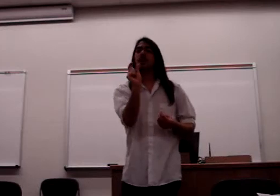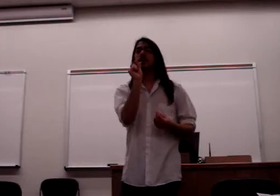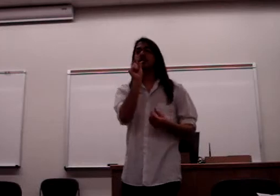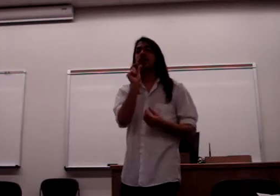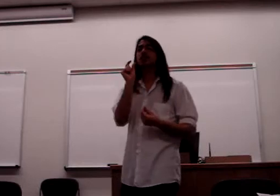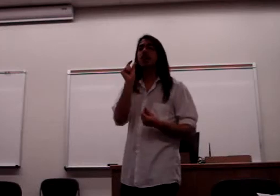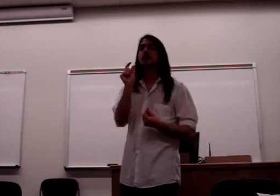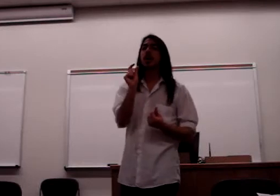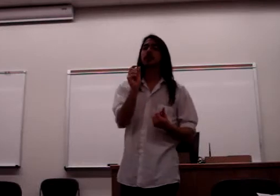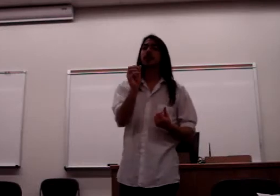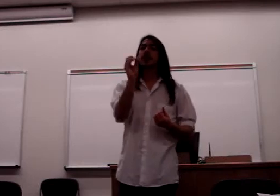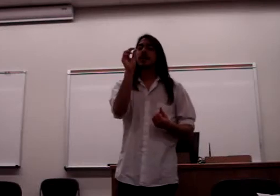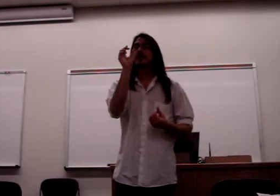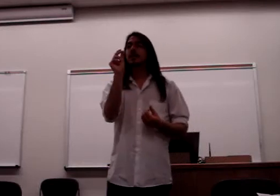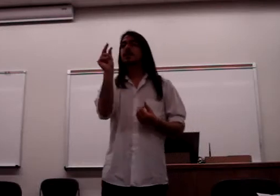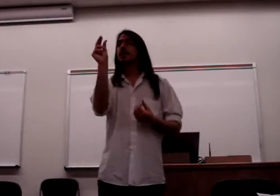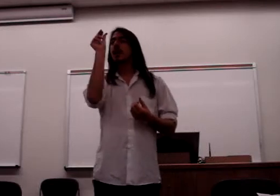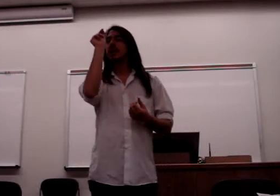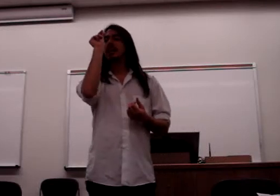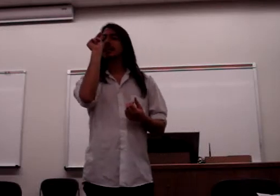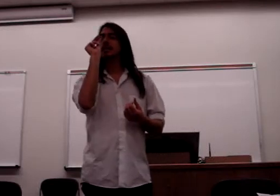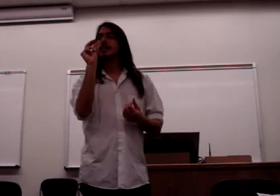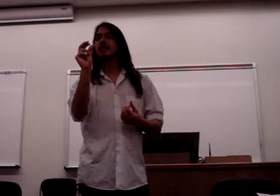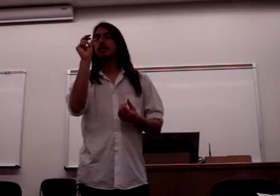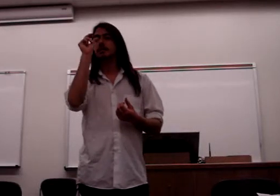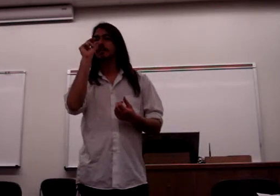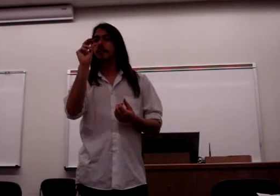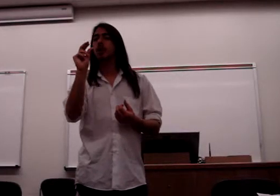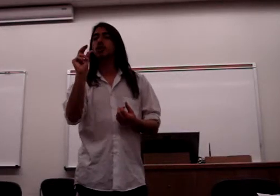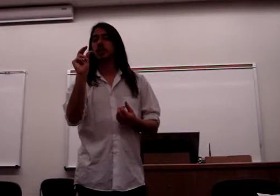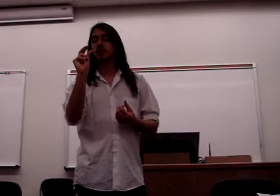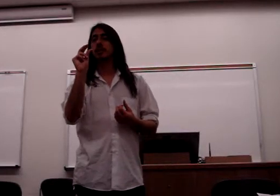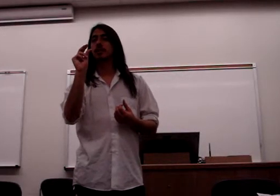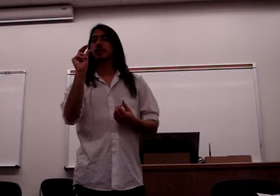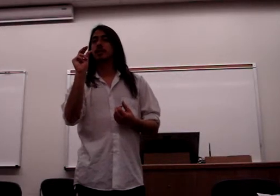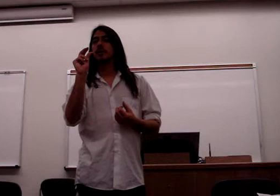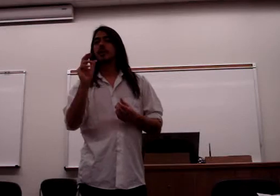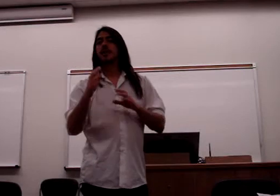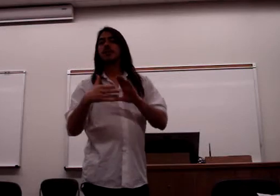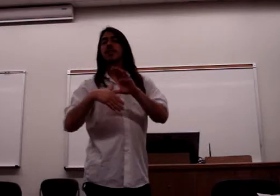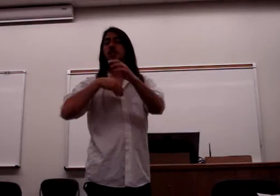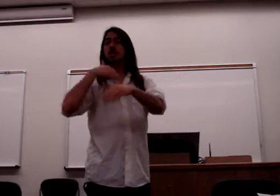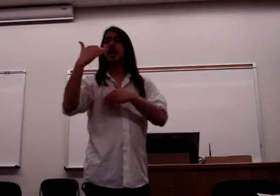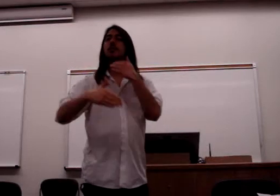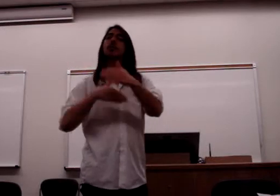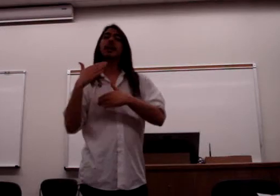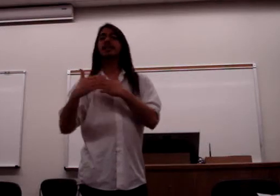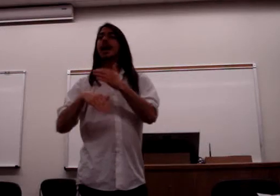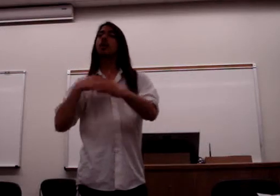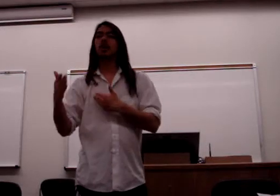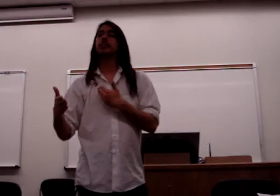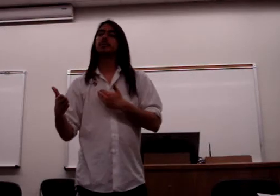way to understand a subject is it's a consistent function that generates outcomes.